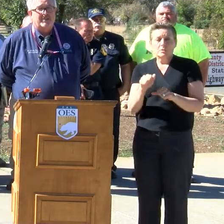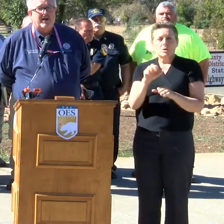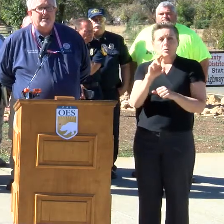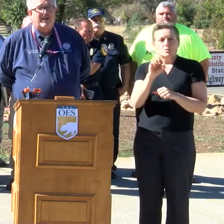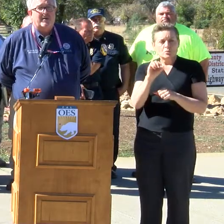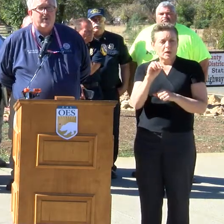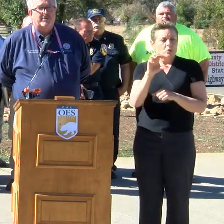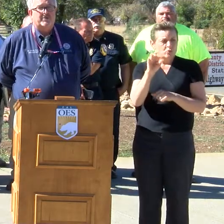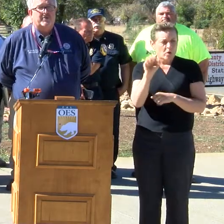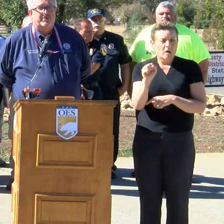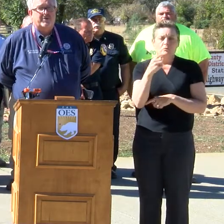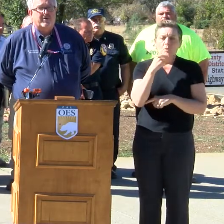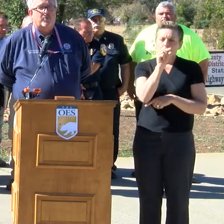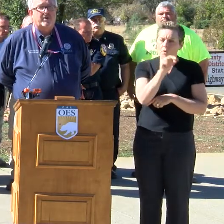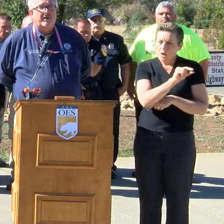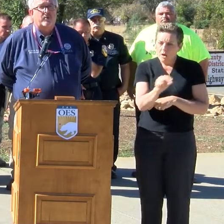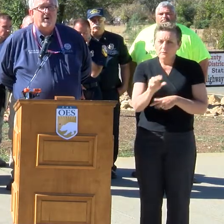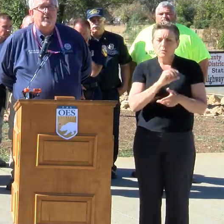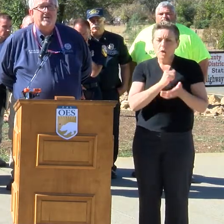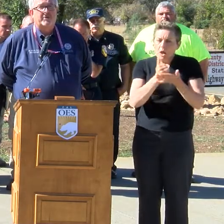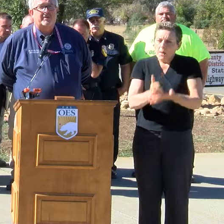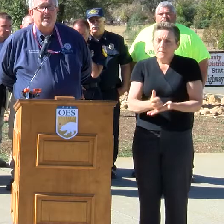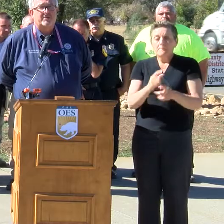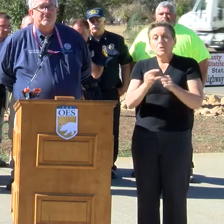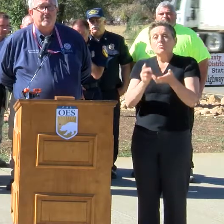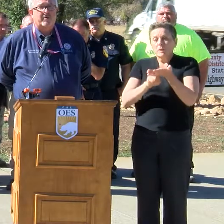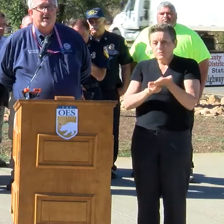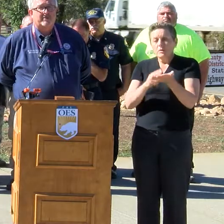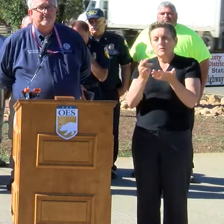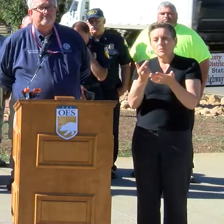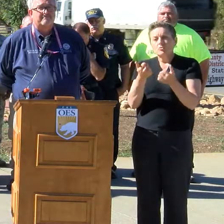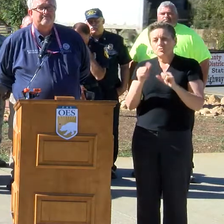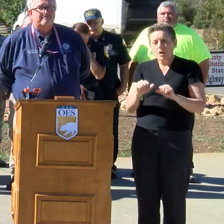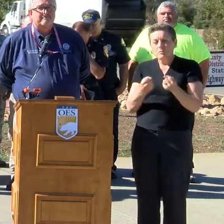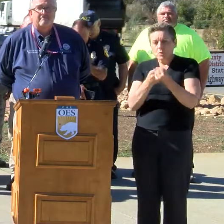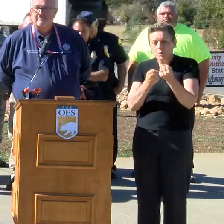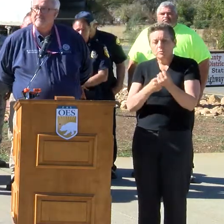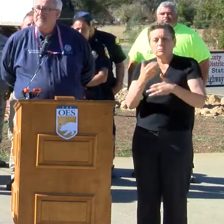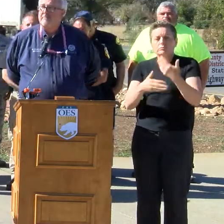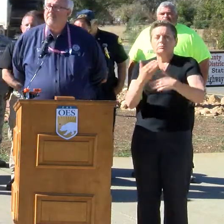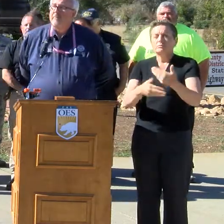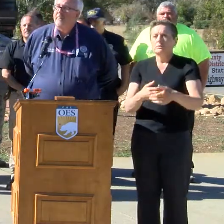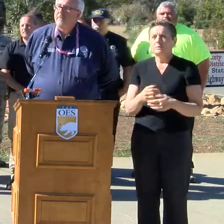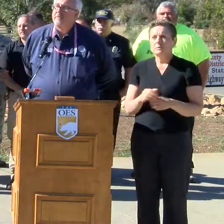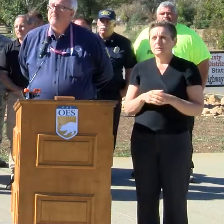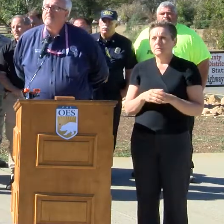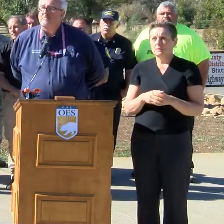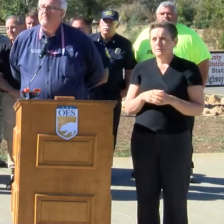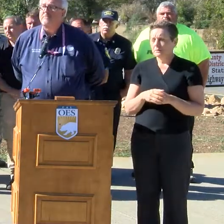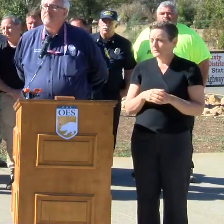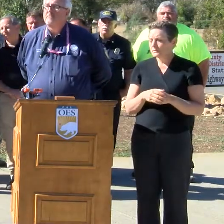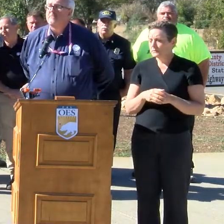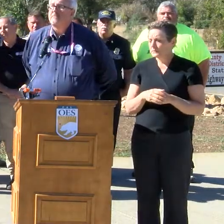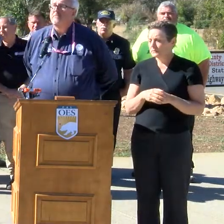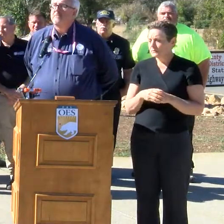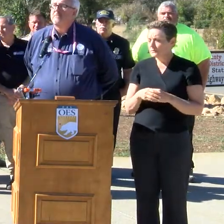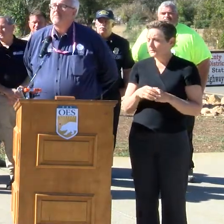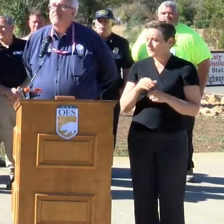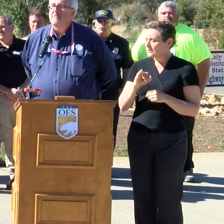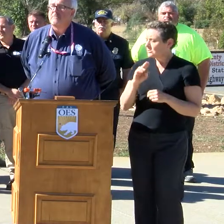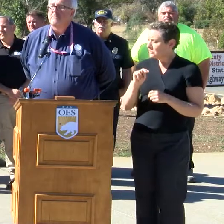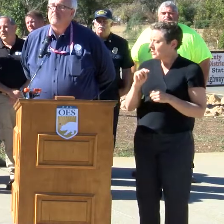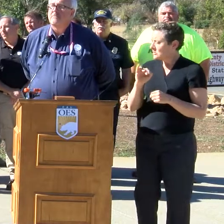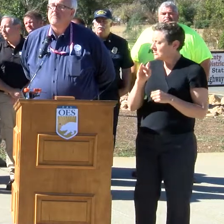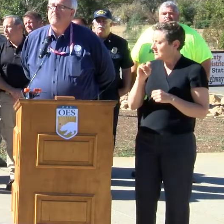get in contact. Register. Let's start working on what we can do to get you somewhere else. Mr. Fugate, John Jensen, Lake County News. Local